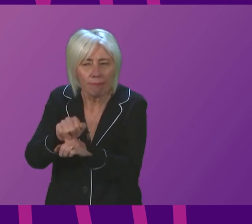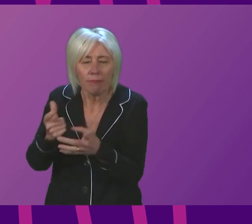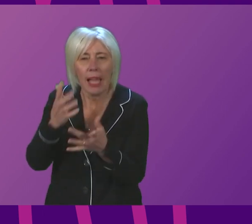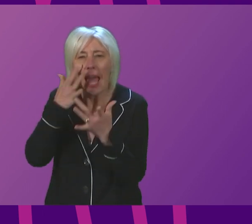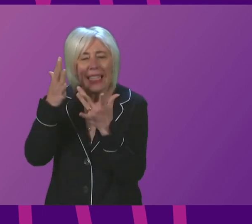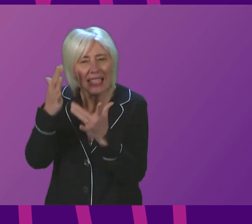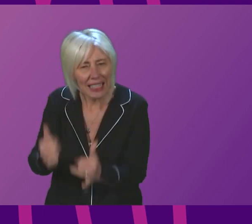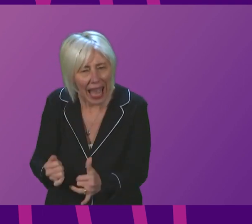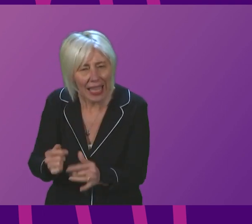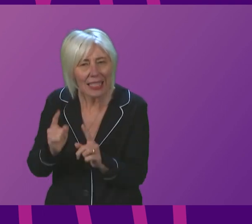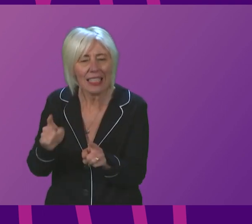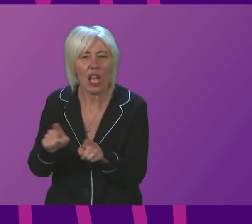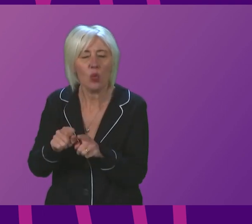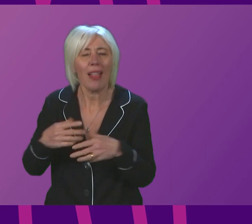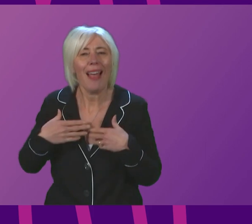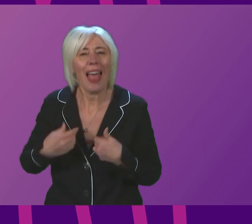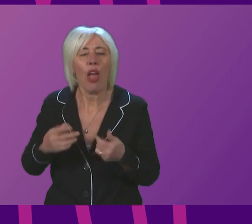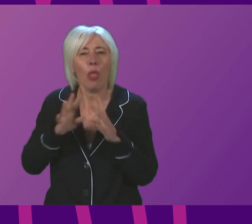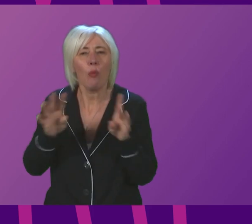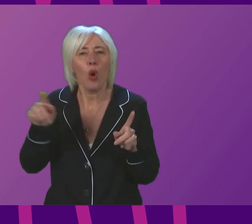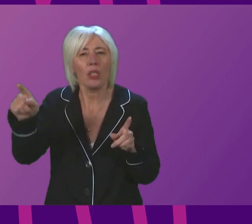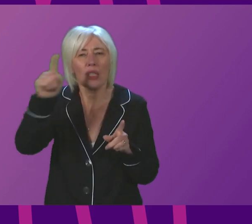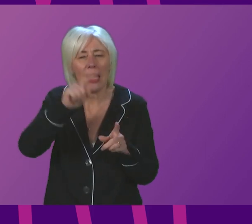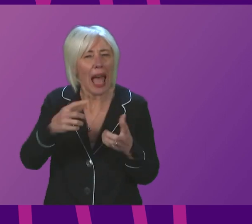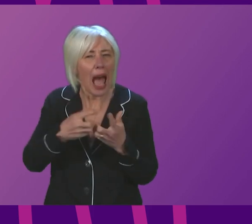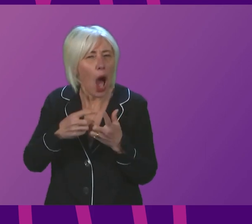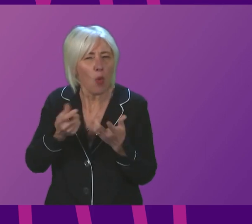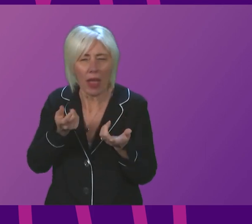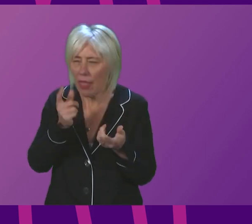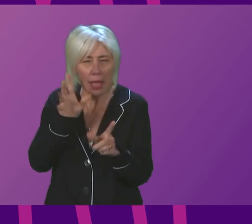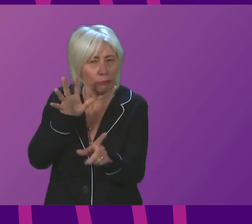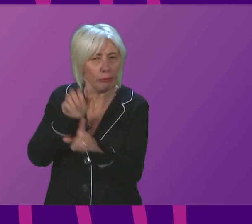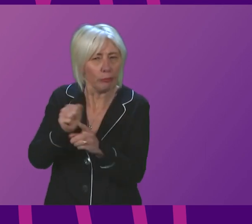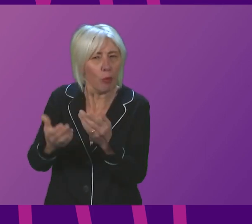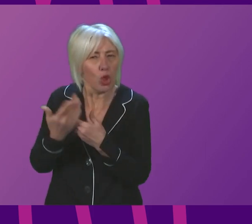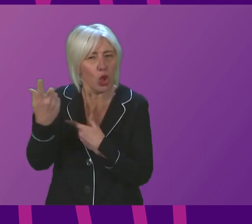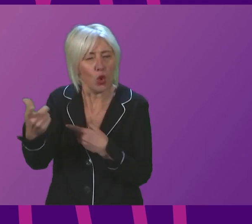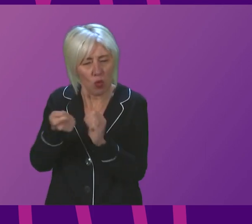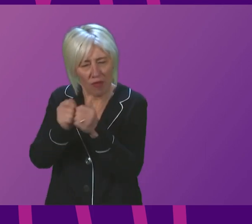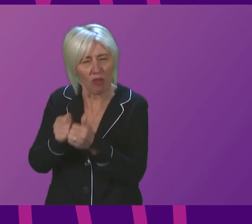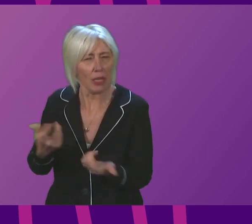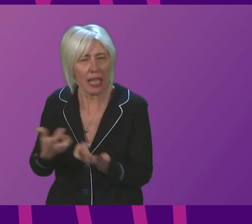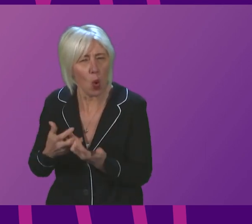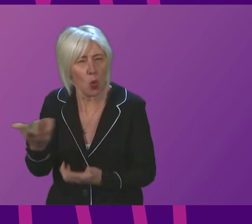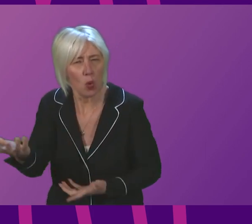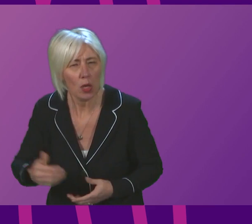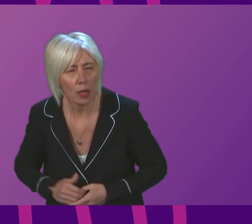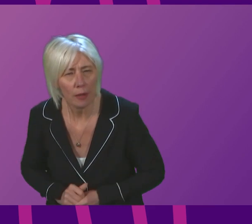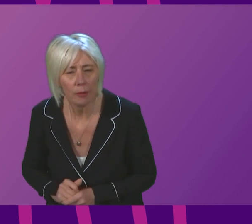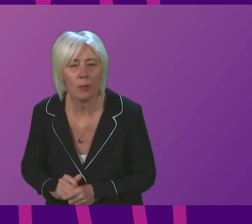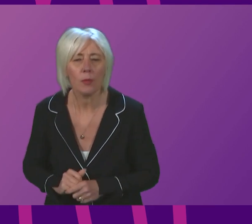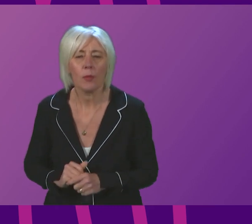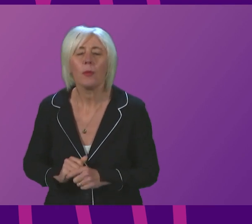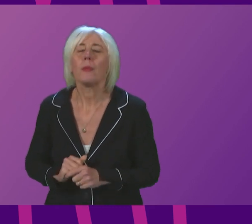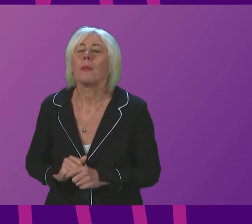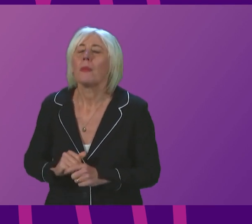and what measures do health boards have in place to identify the new variant? First Minister. The Omicron